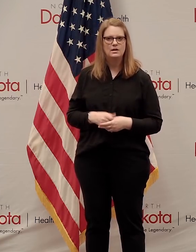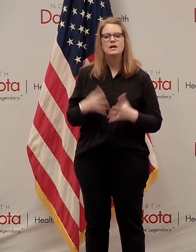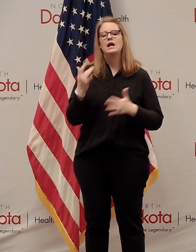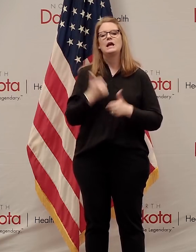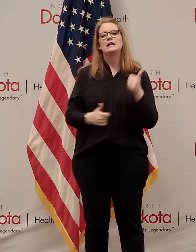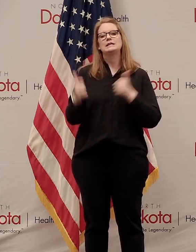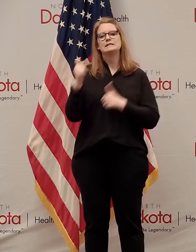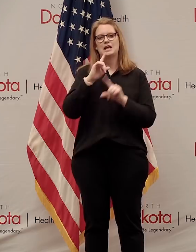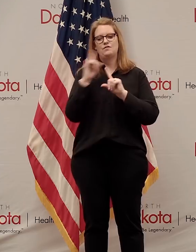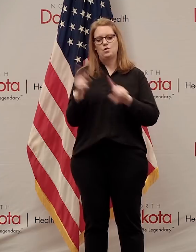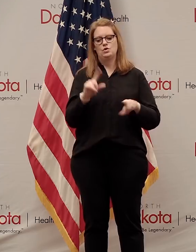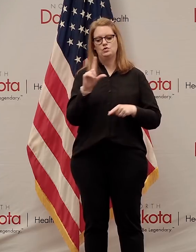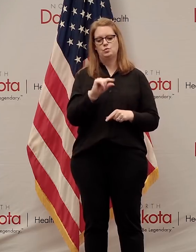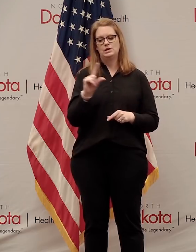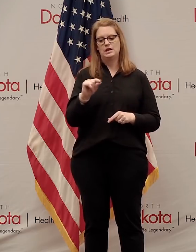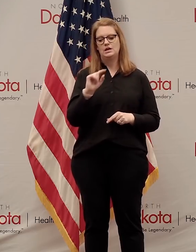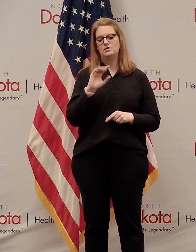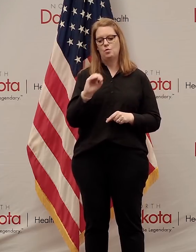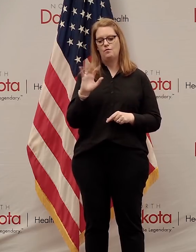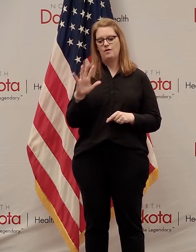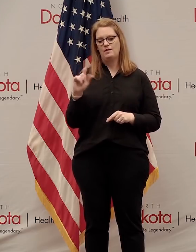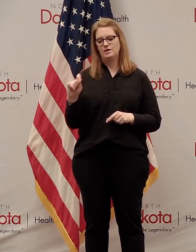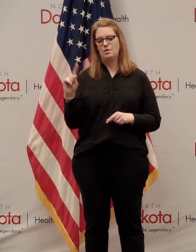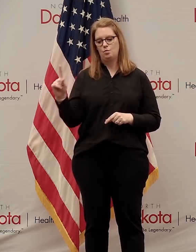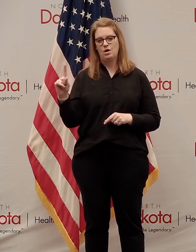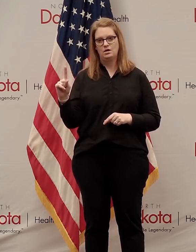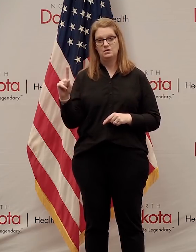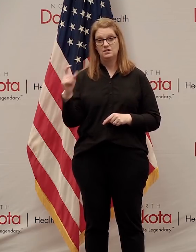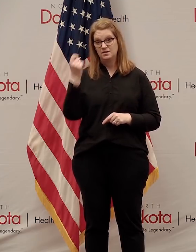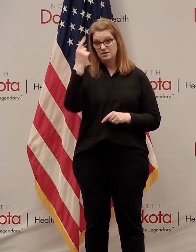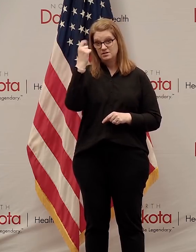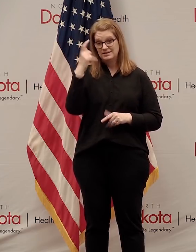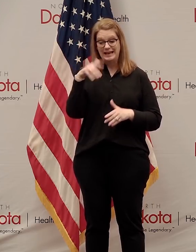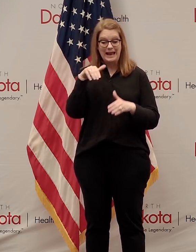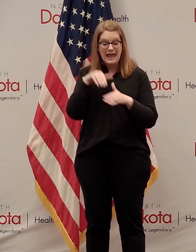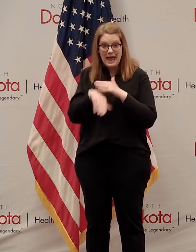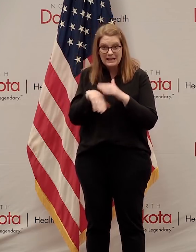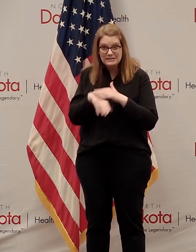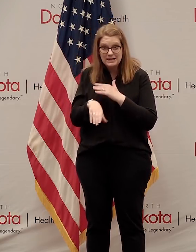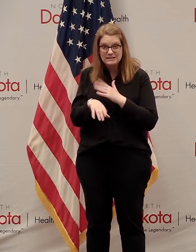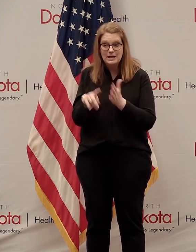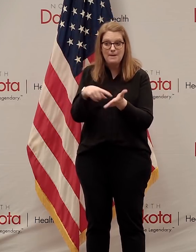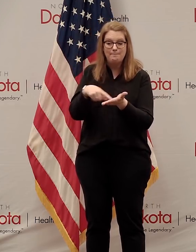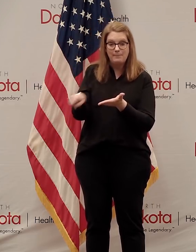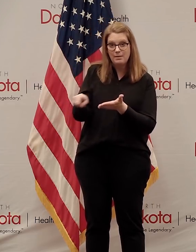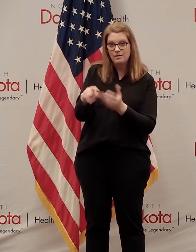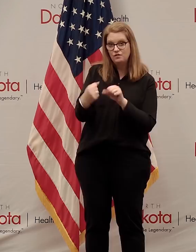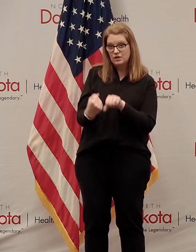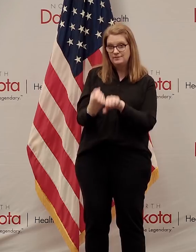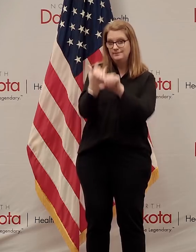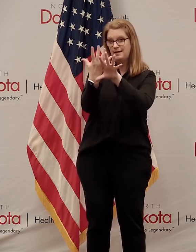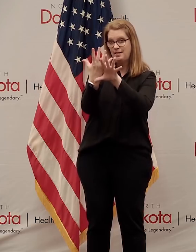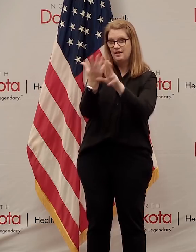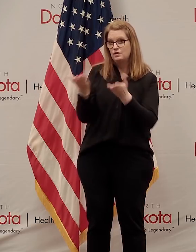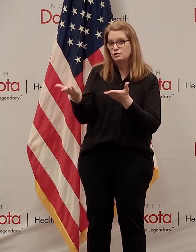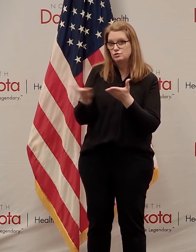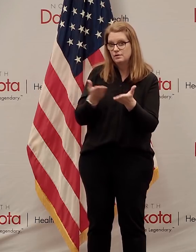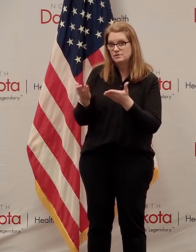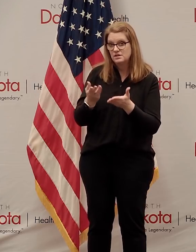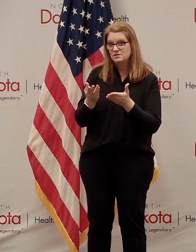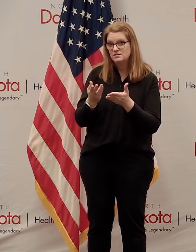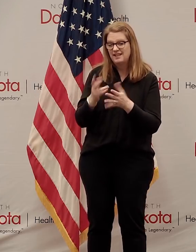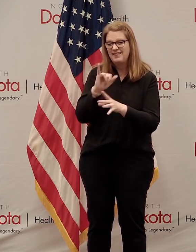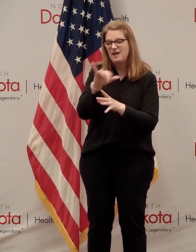executive order 2020-05.1, we expanded access and coverage for telehealth services for behavioral